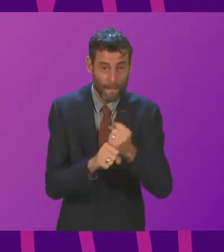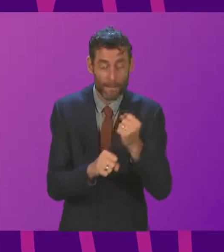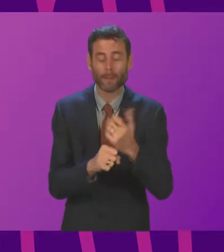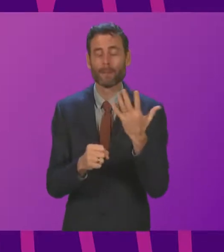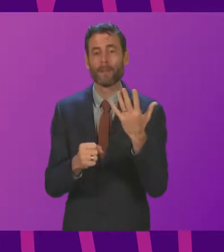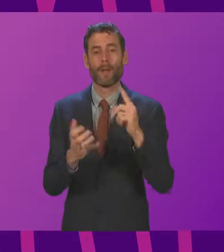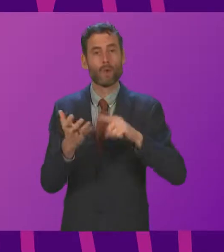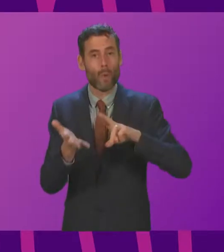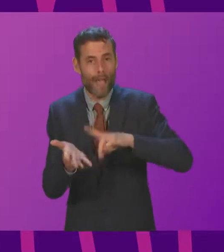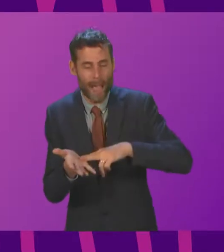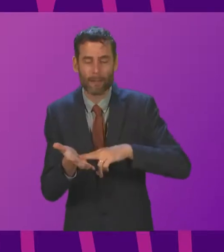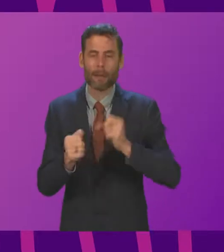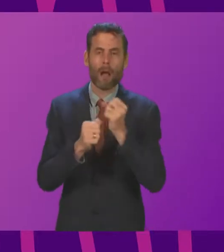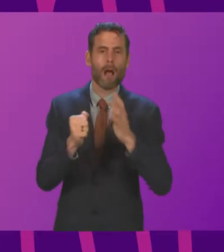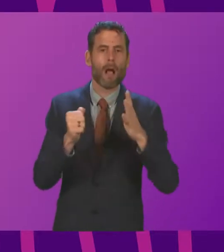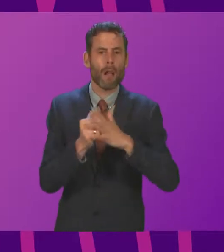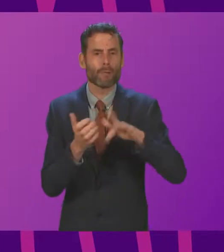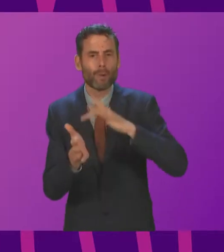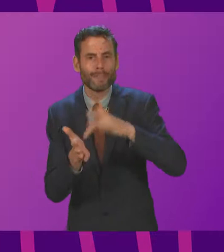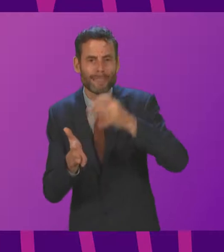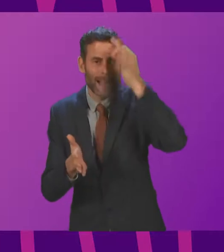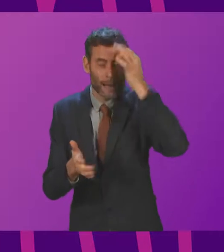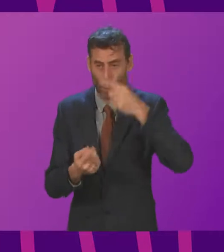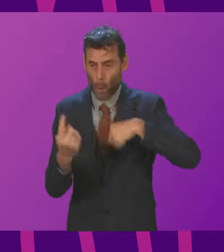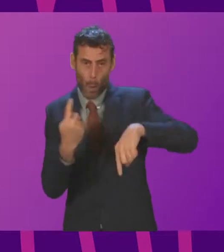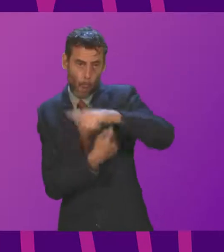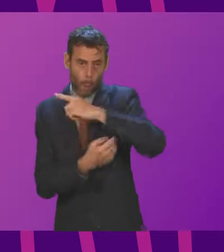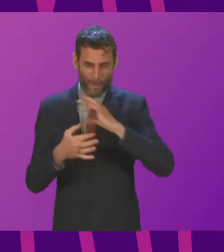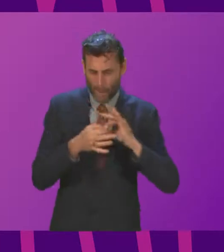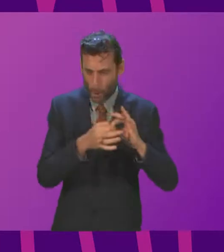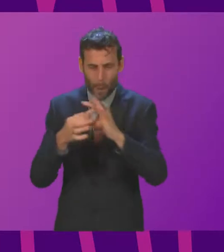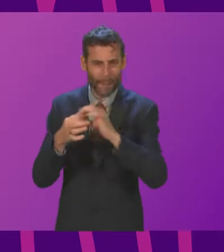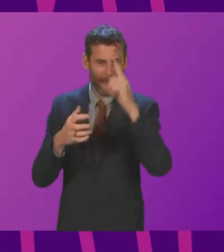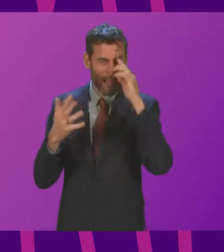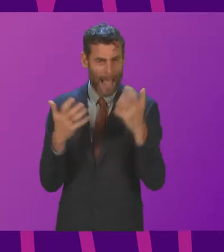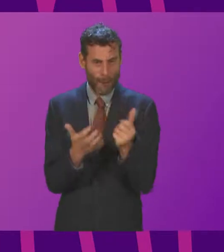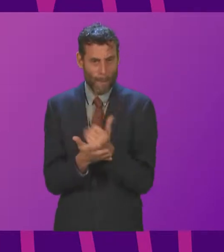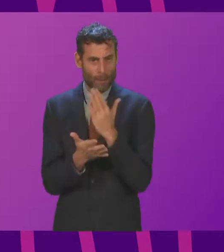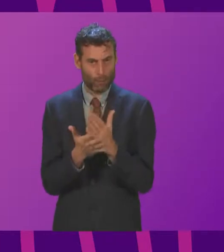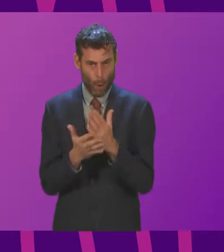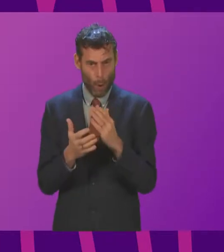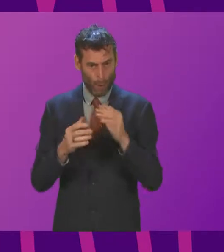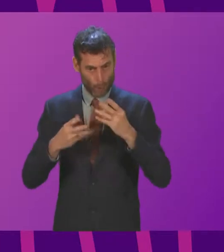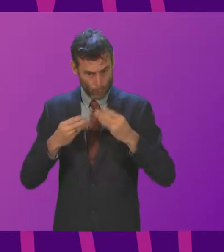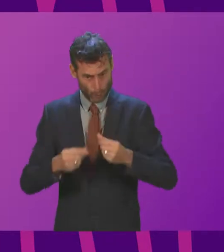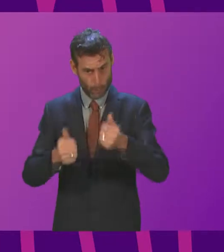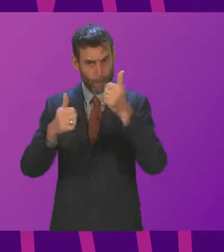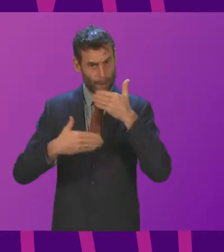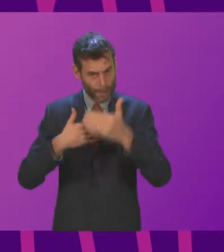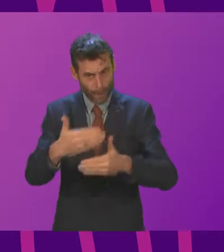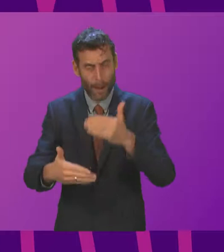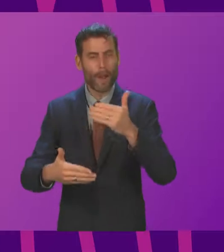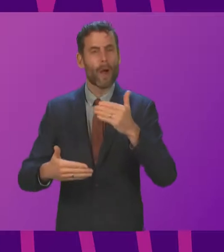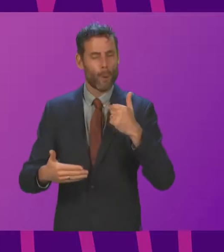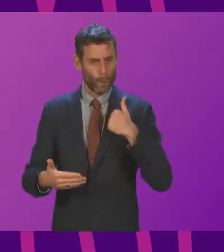place appropriate contingency measures to ensure the successful logistical operation of COP. And we will not be complacent. Our resilience